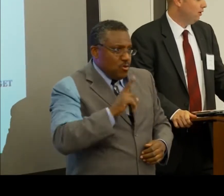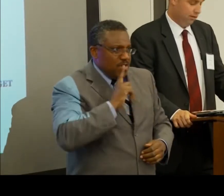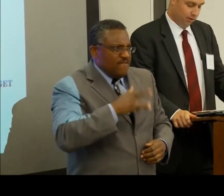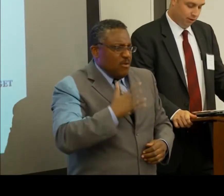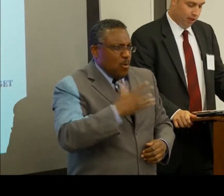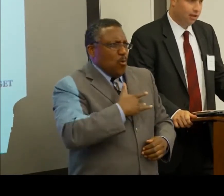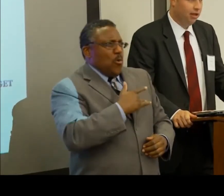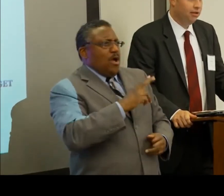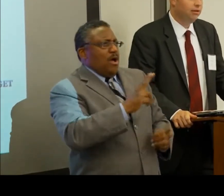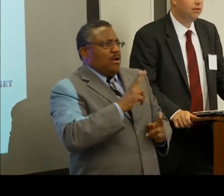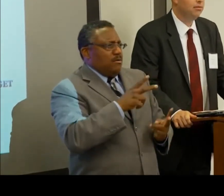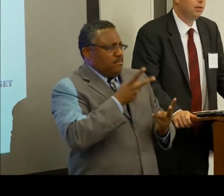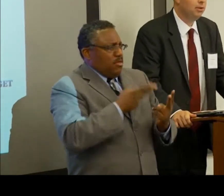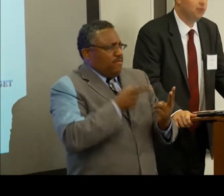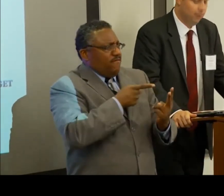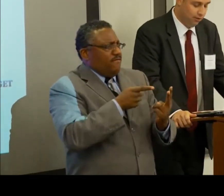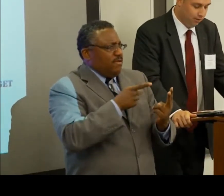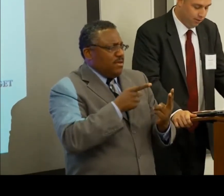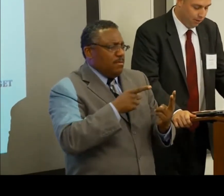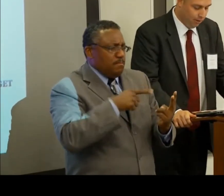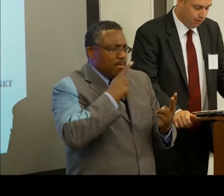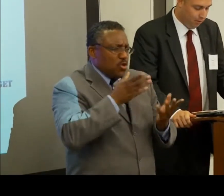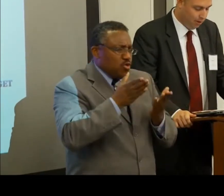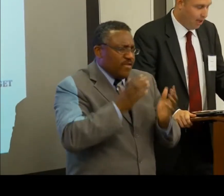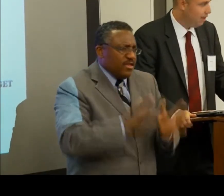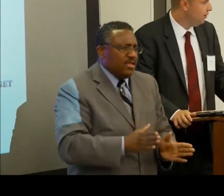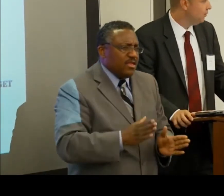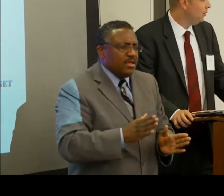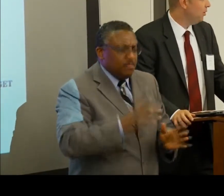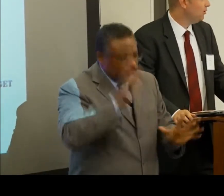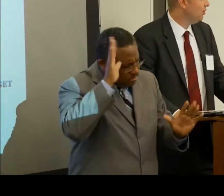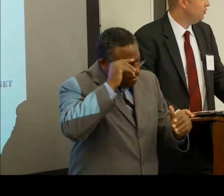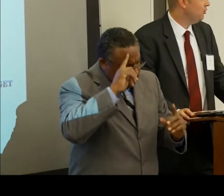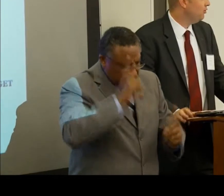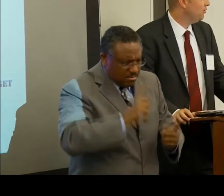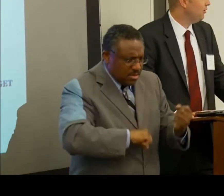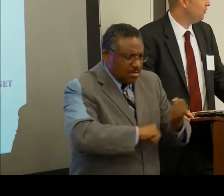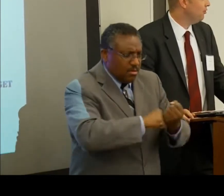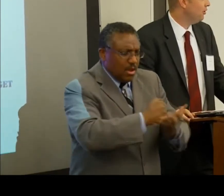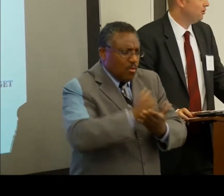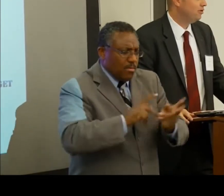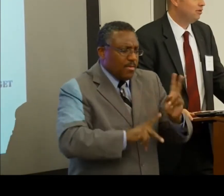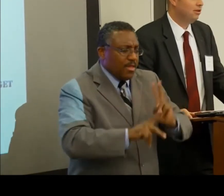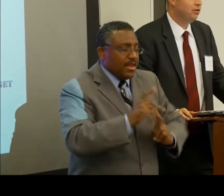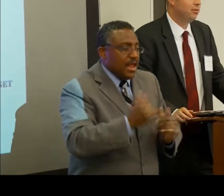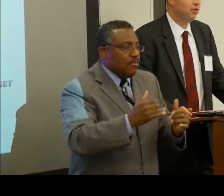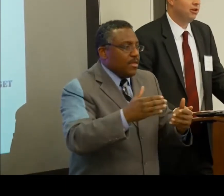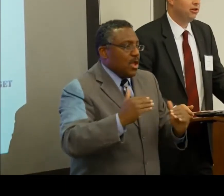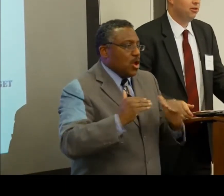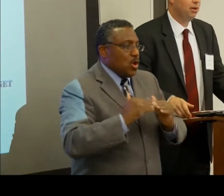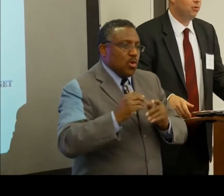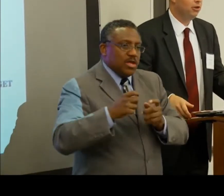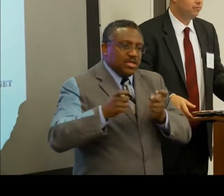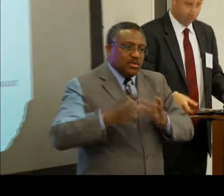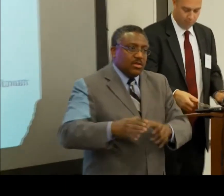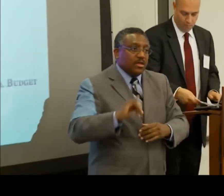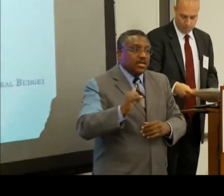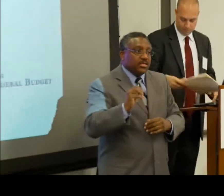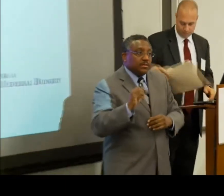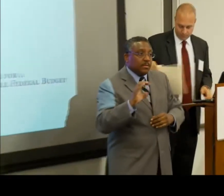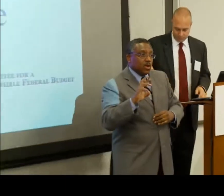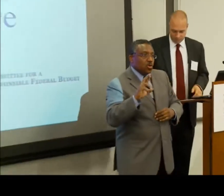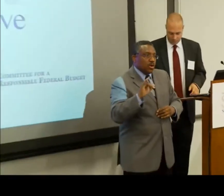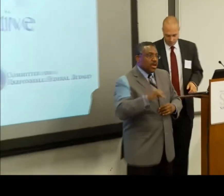with and for such dedicated public servants. And with that, it's my pleasure to introduce our co-chairs Jim McCreary and Earl Pomeroy.